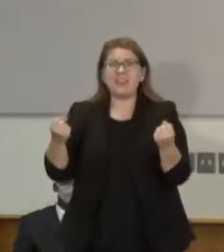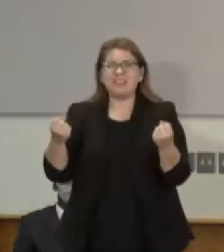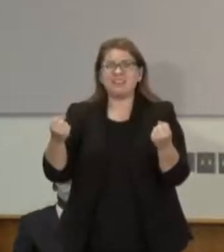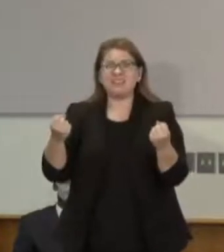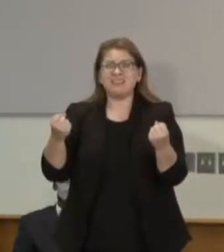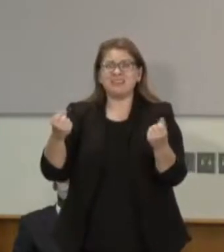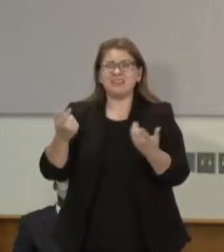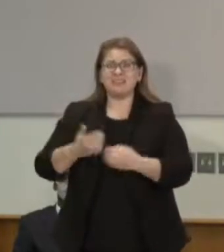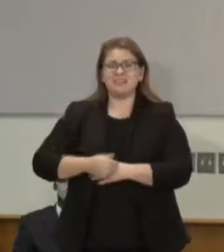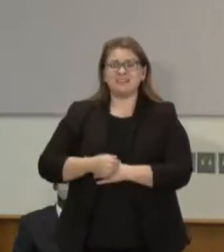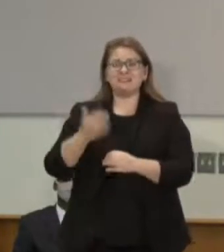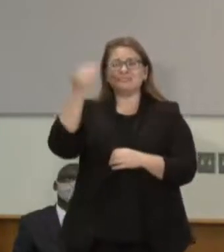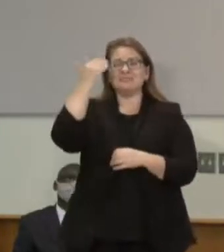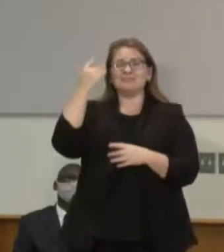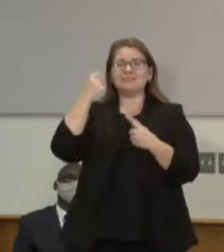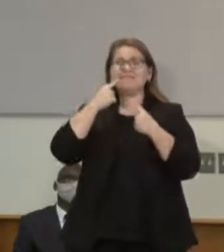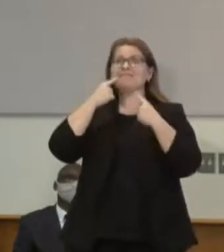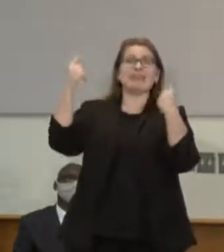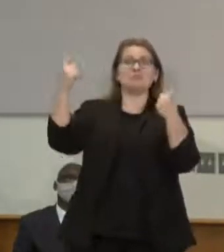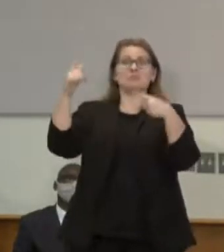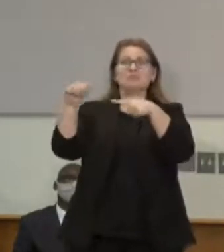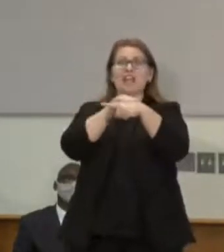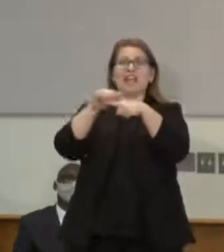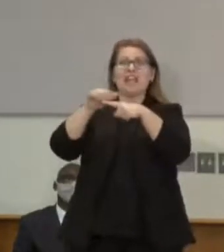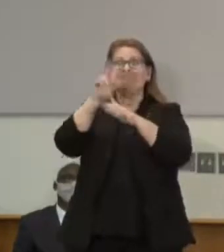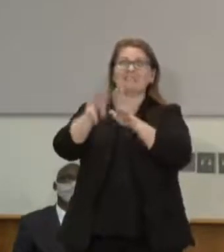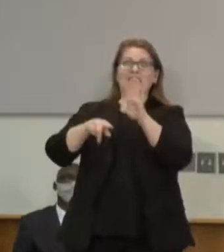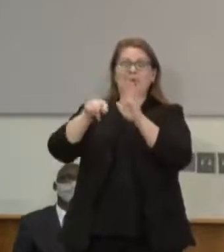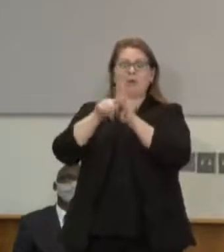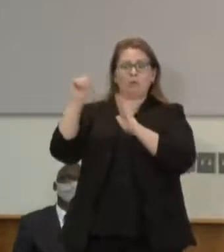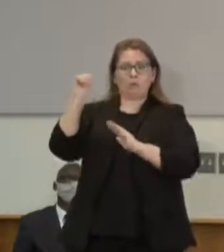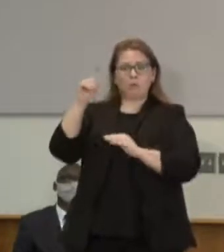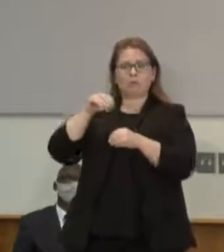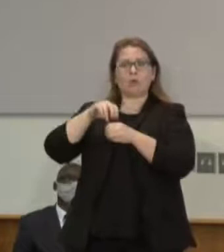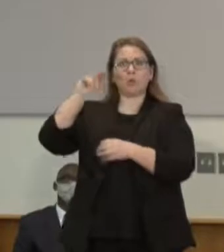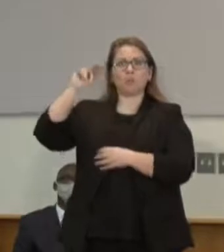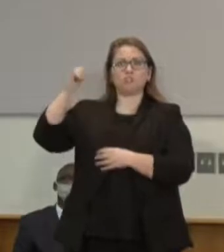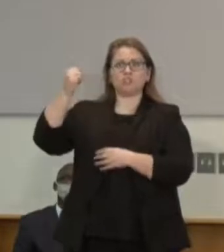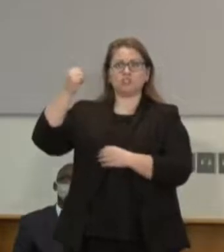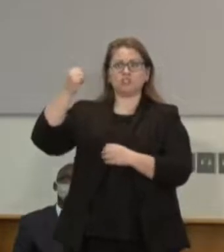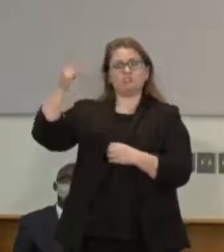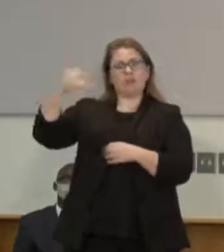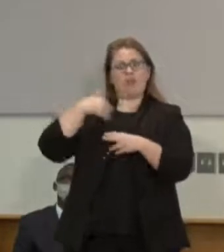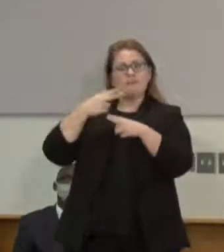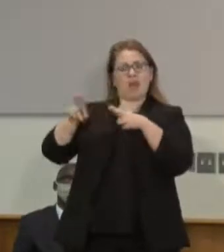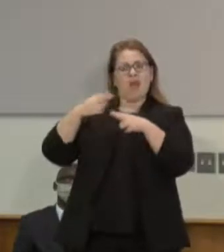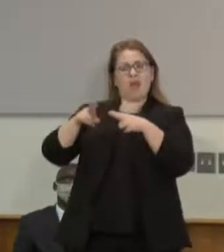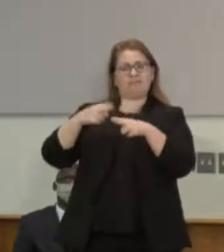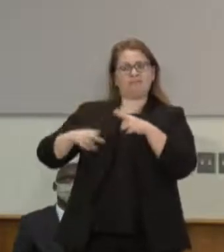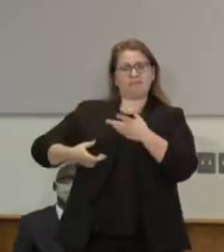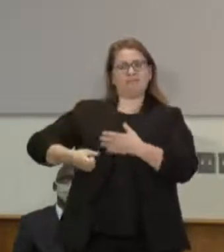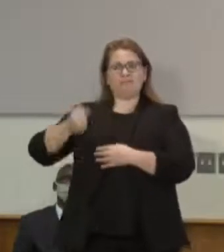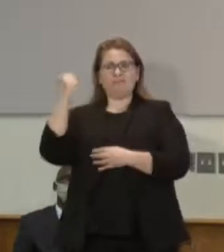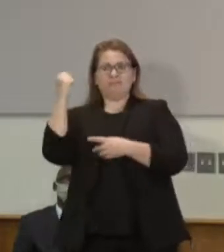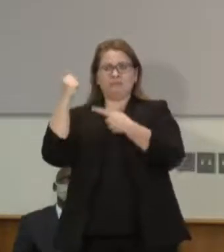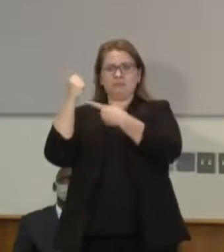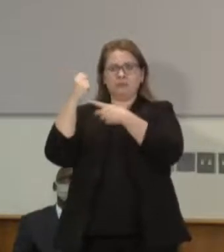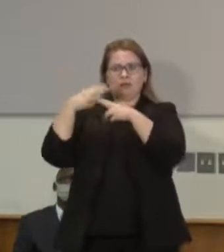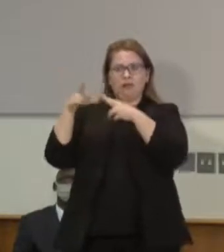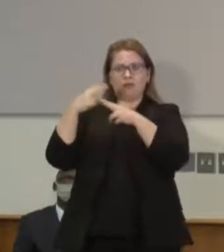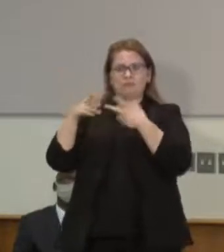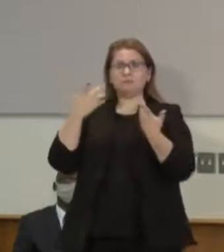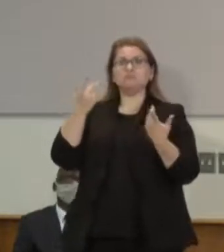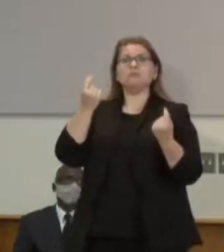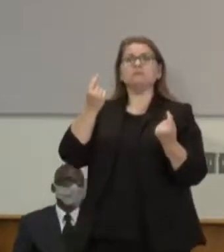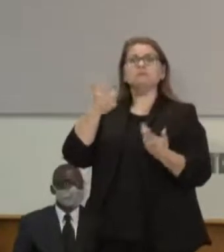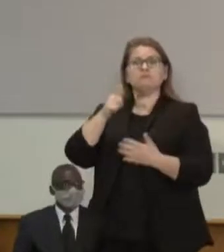video that happened in Camden, New Jersey, where we had a mental health situation with someone with a knife that usually would have ended with loss of life. In that case, it did